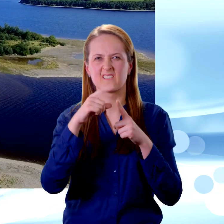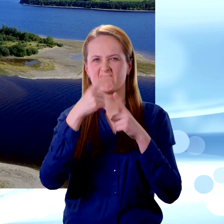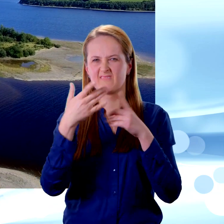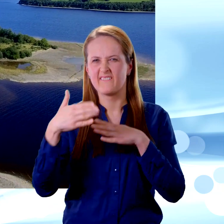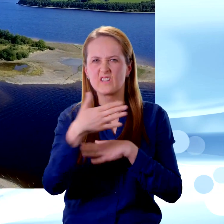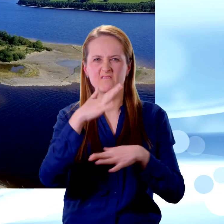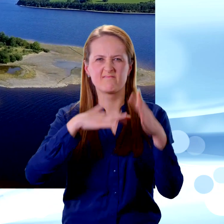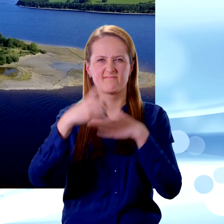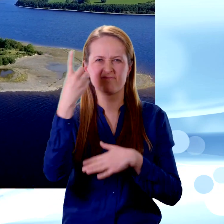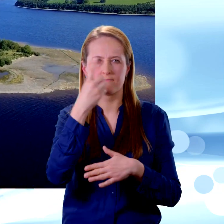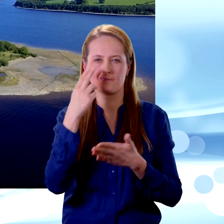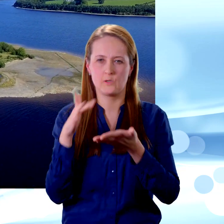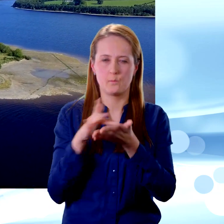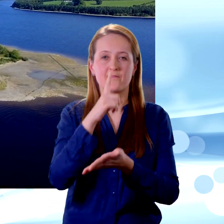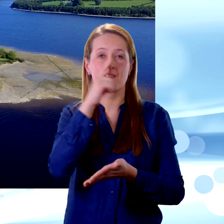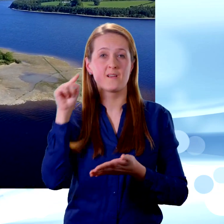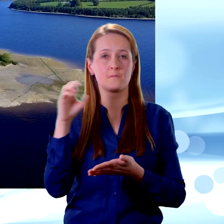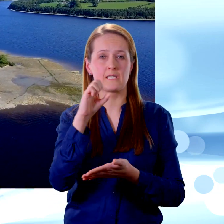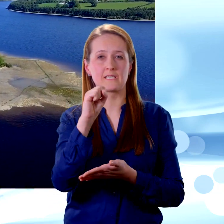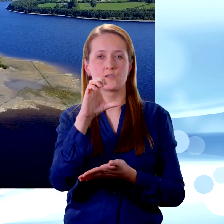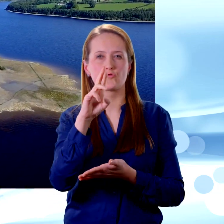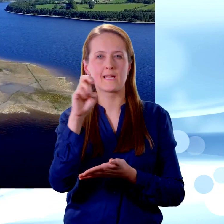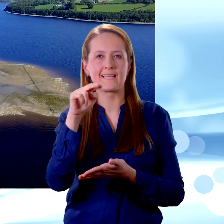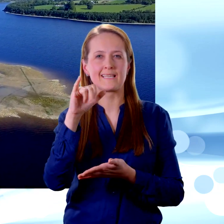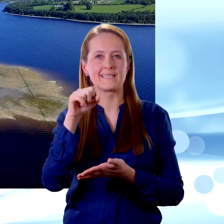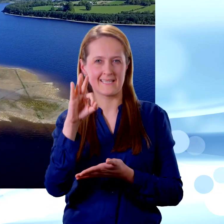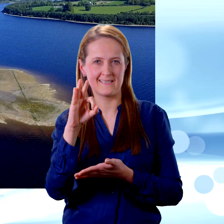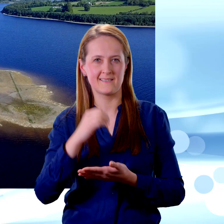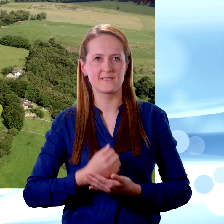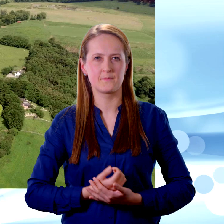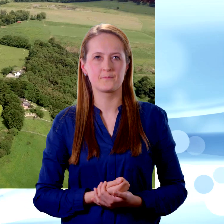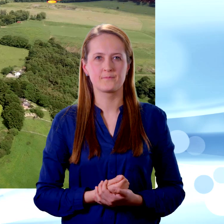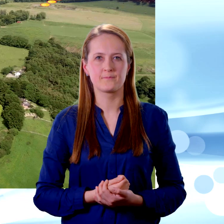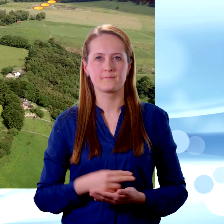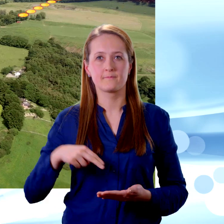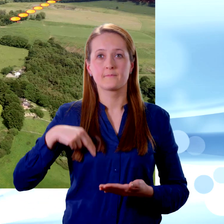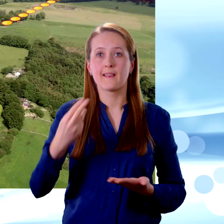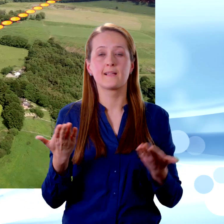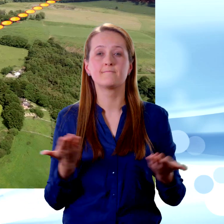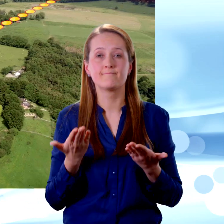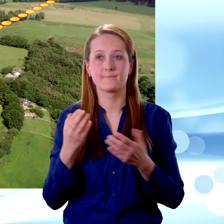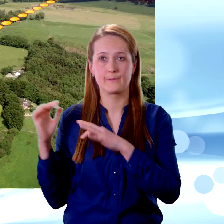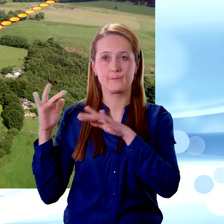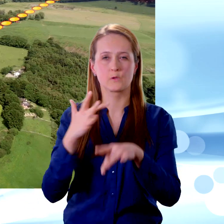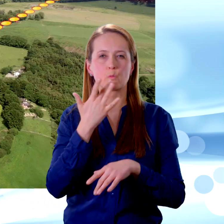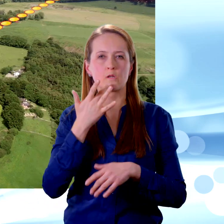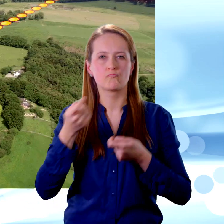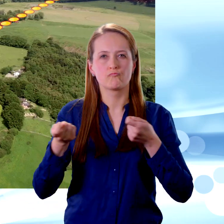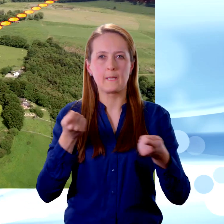even fish are removed using a process called screening. Next, the water comes here, to a